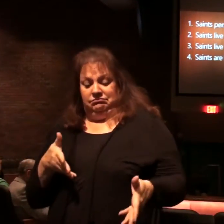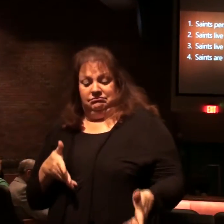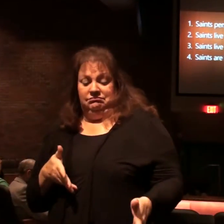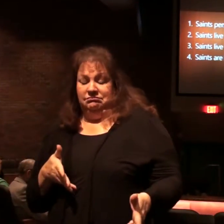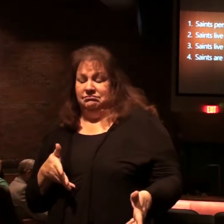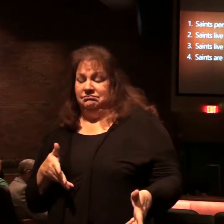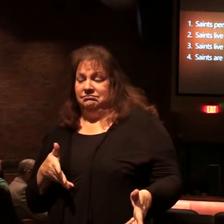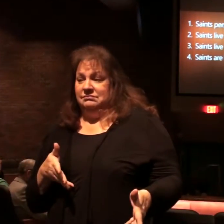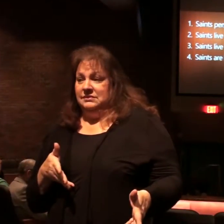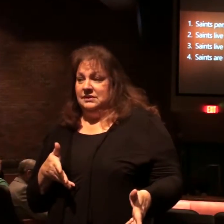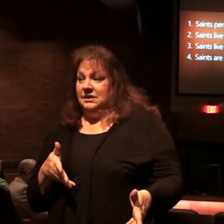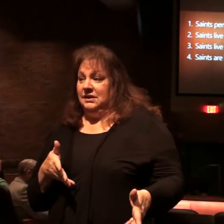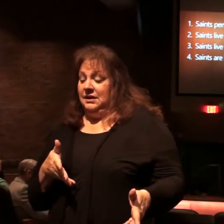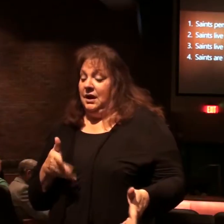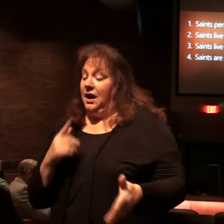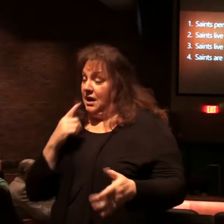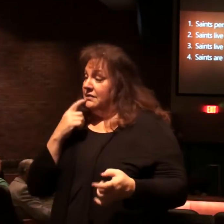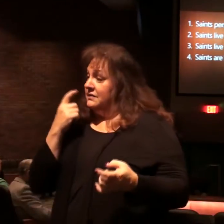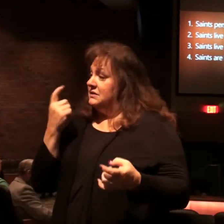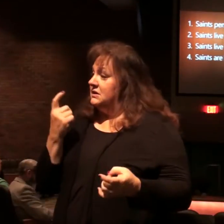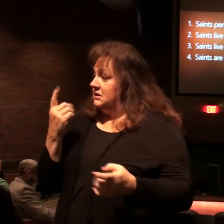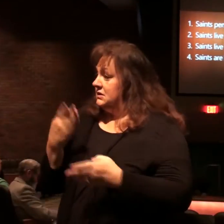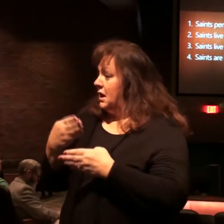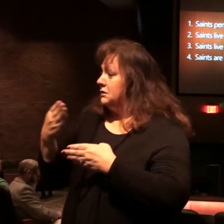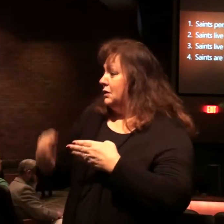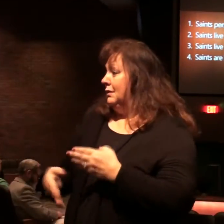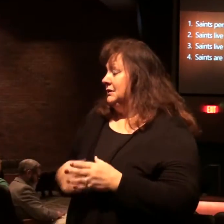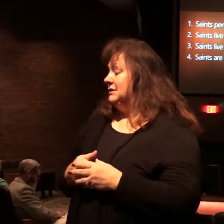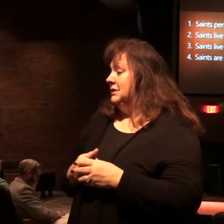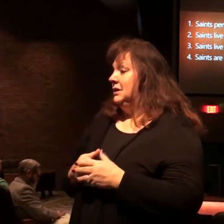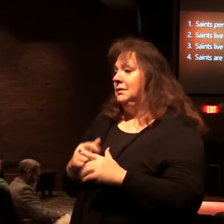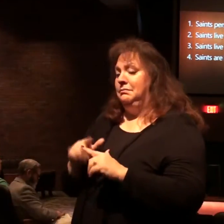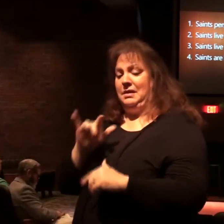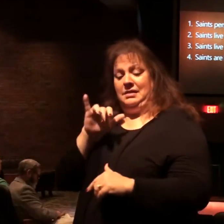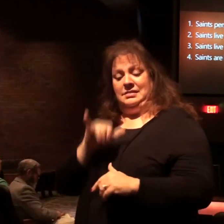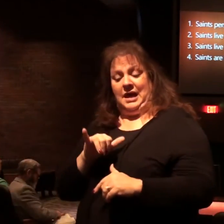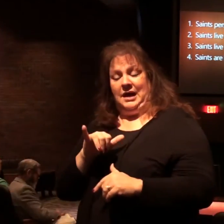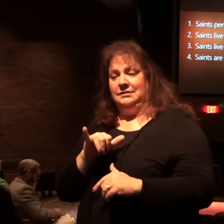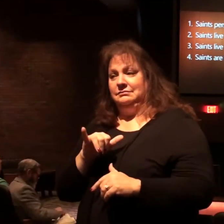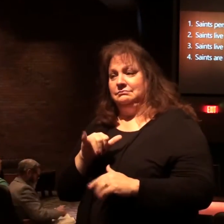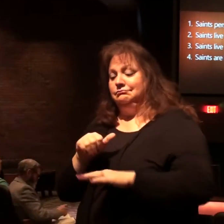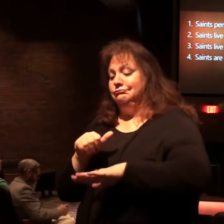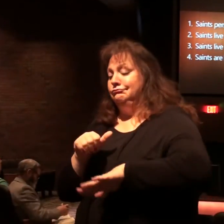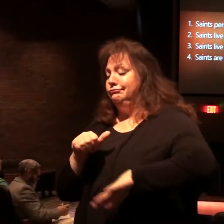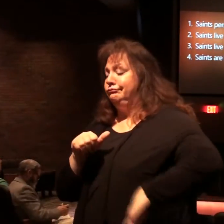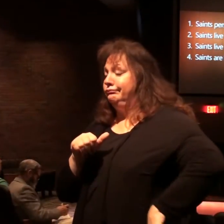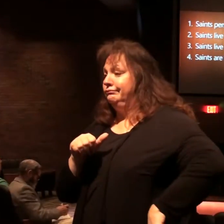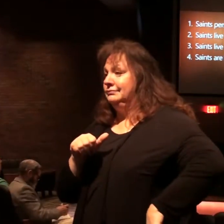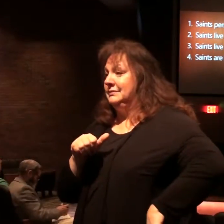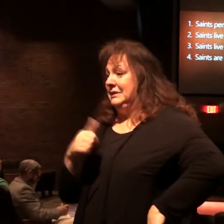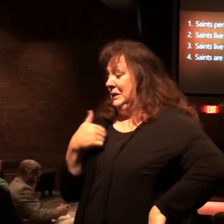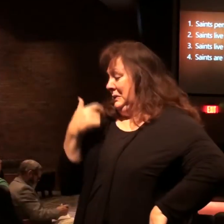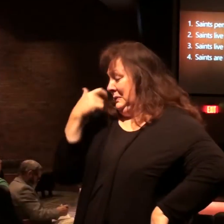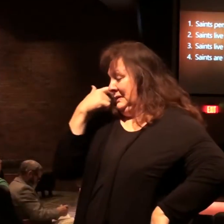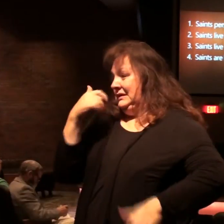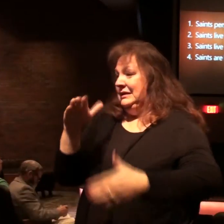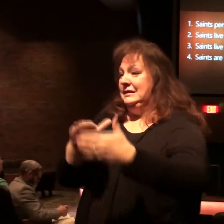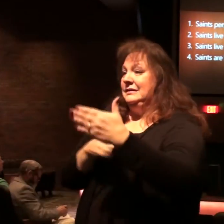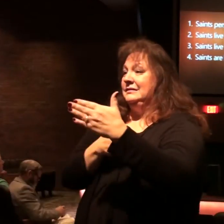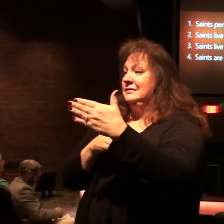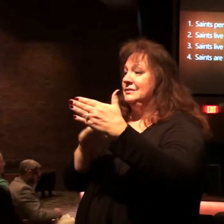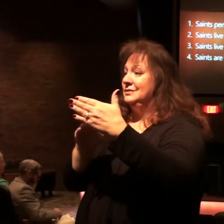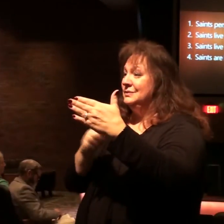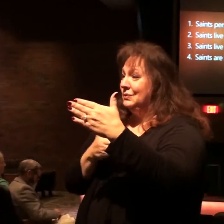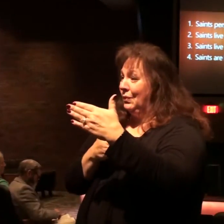of the consequences of sin. And even that will be overcome as we sang in Anastasis.